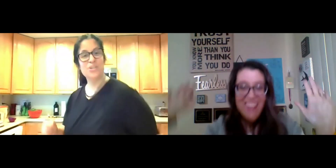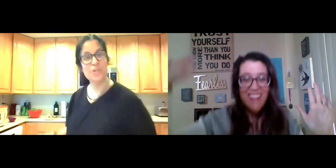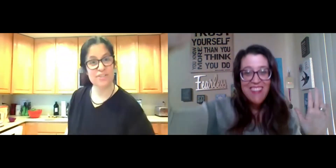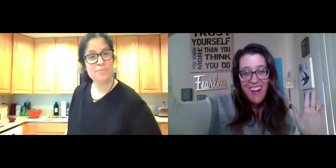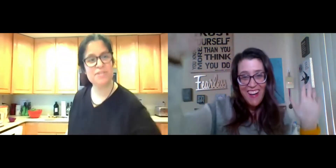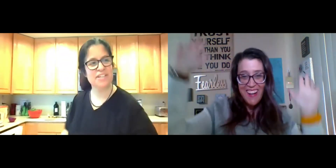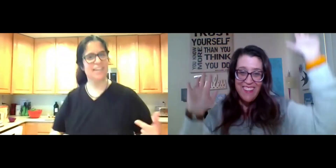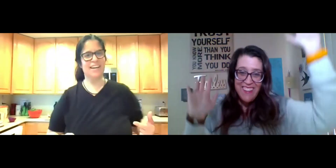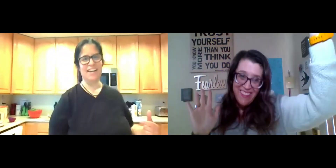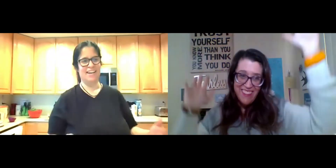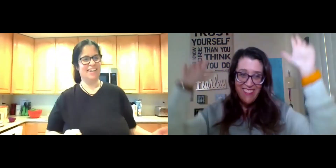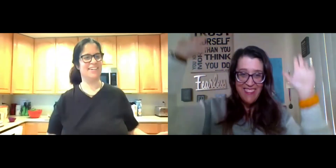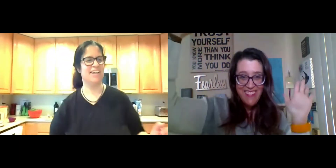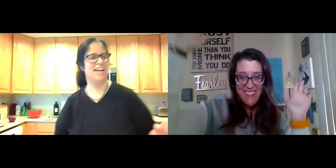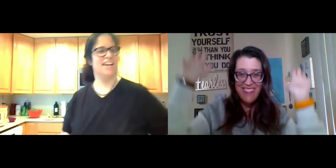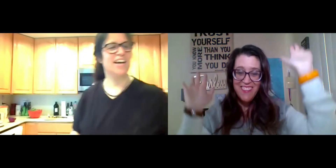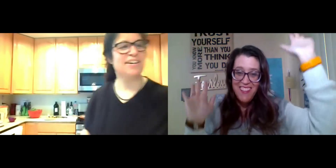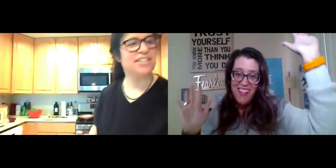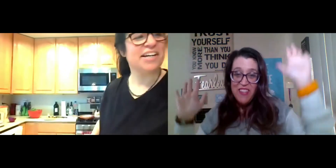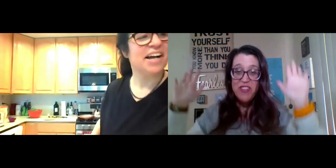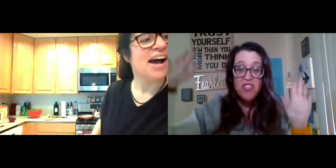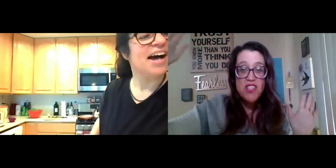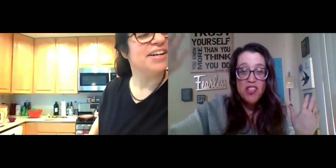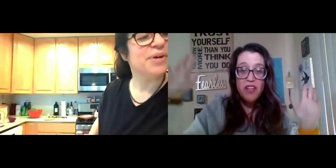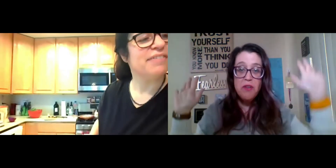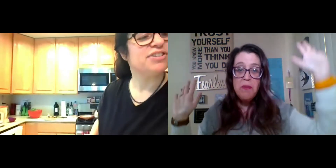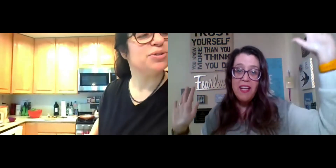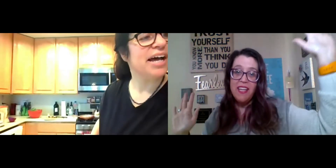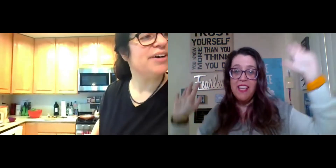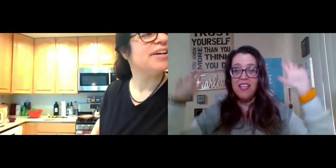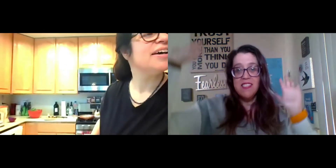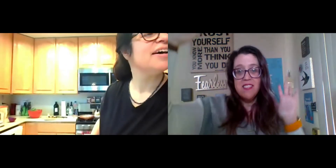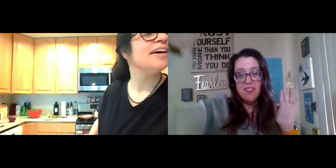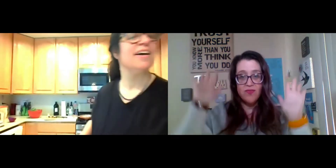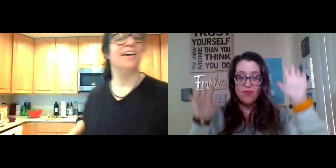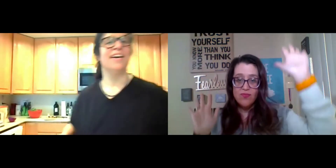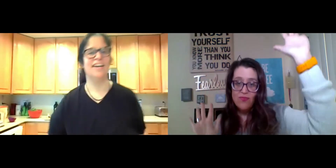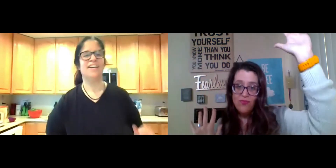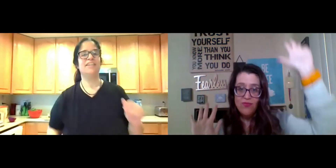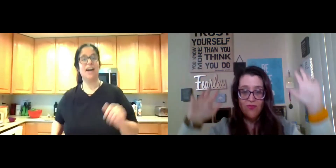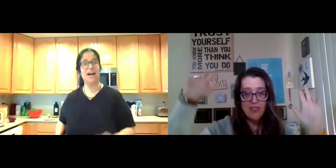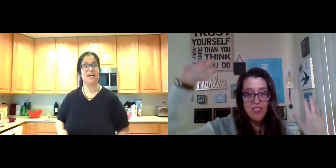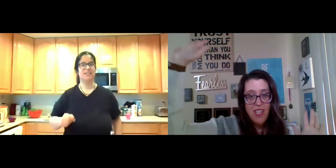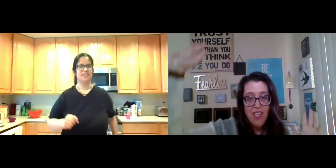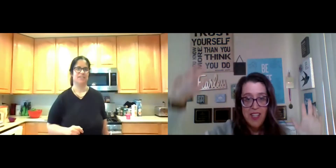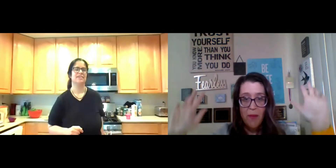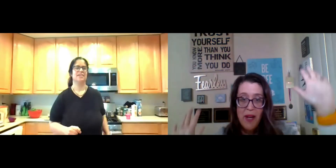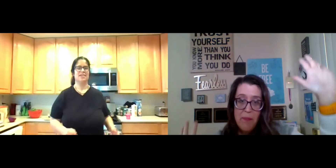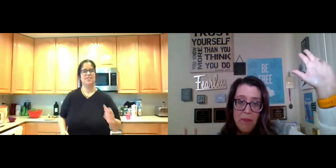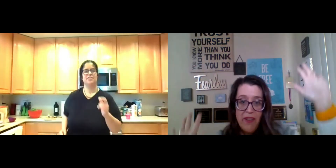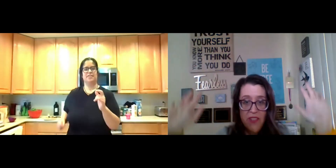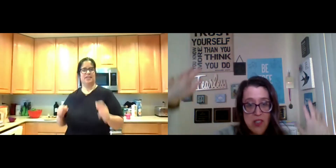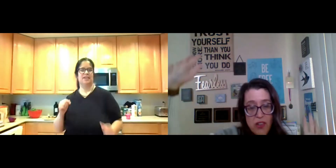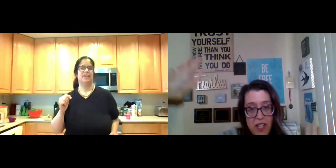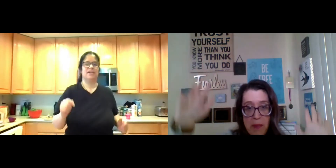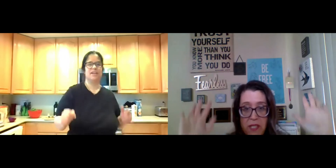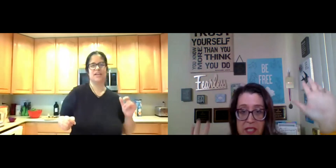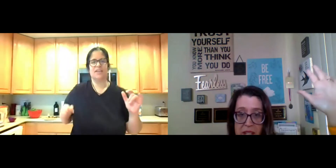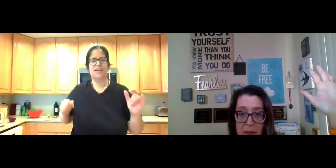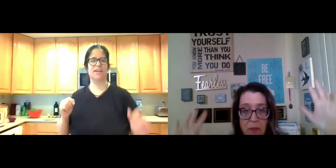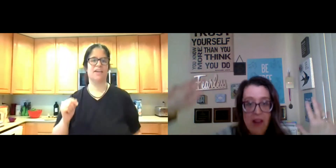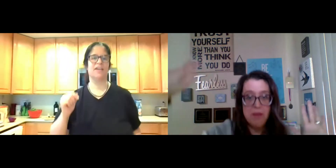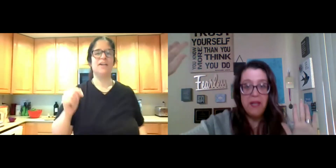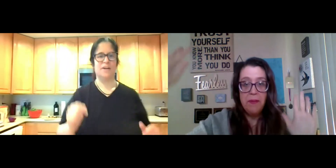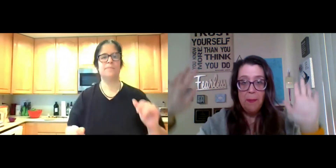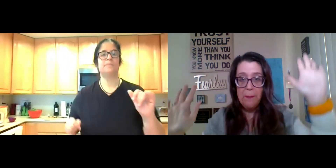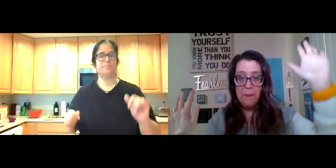Can you hear this? Yeah. Yeah. was like, this is good for my knee. Yeah. Yeah. My, my physical therapist